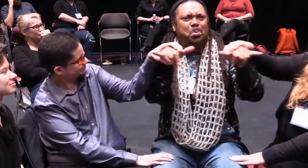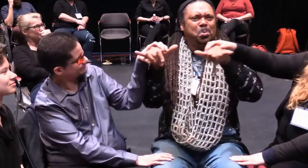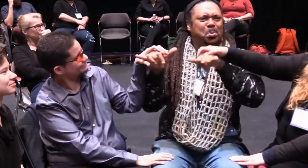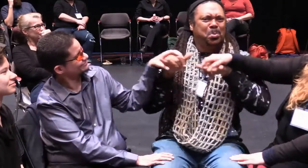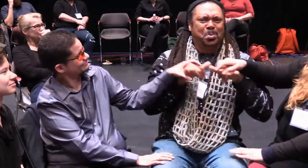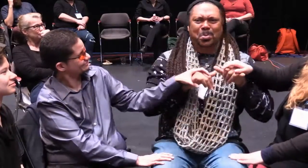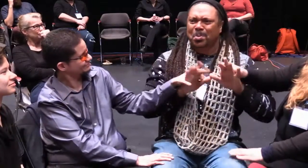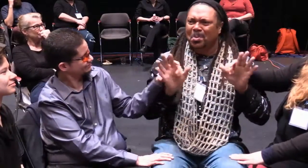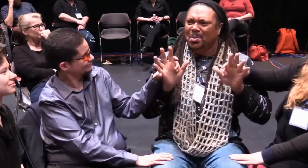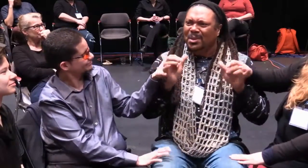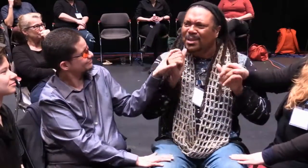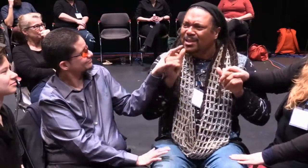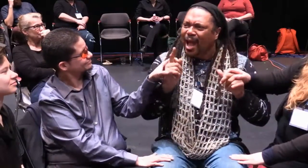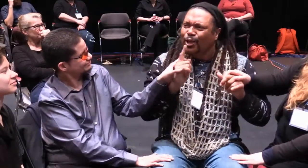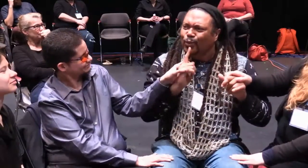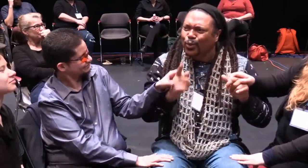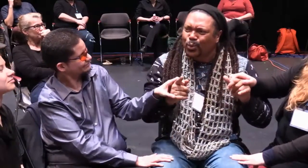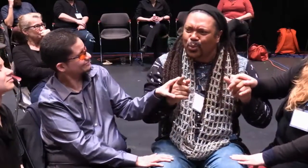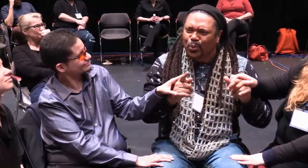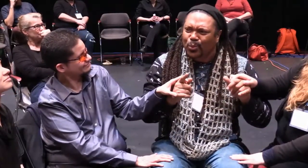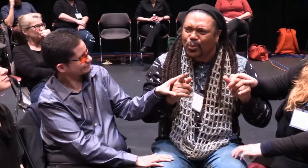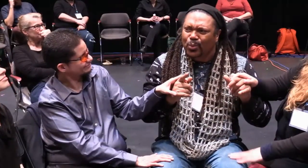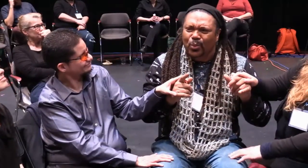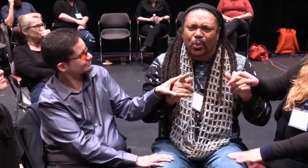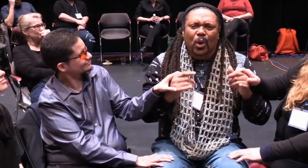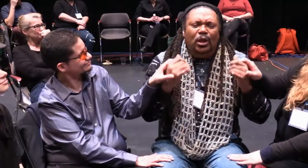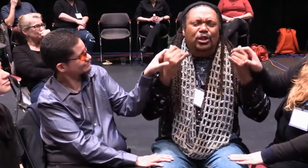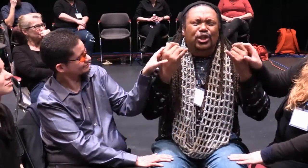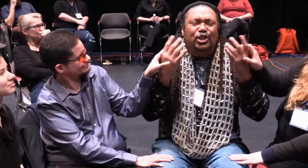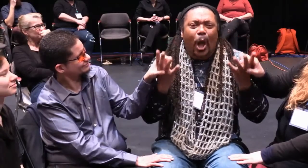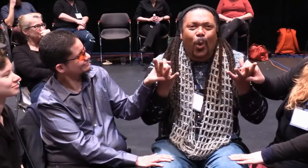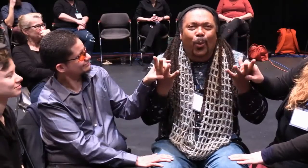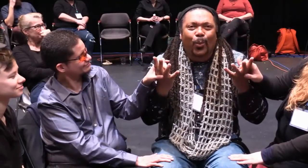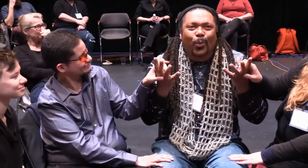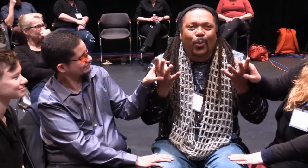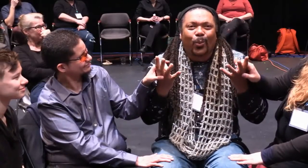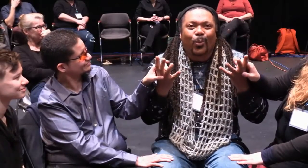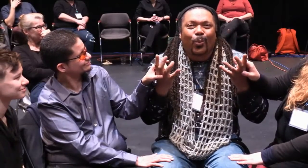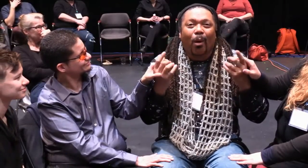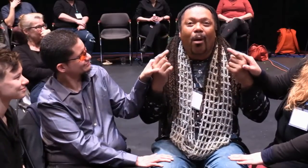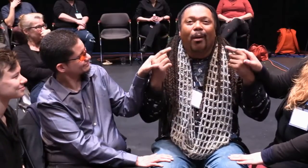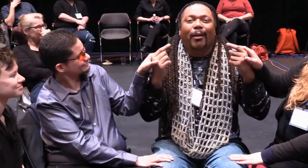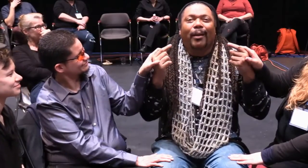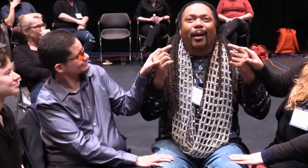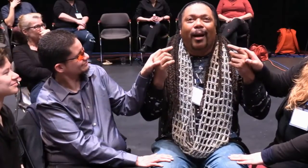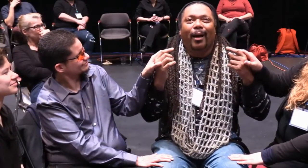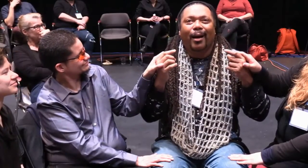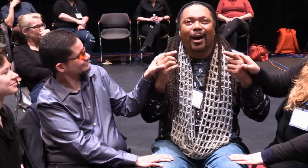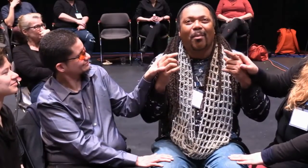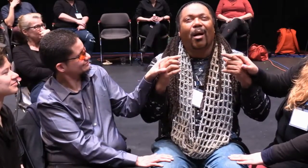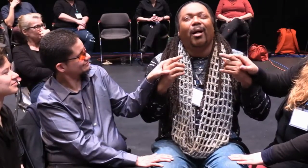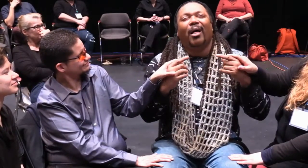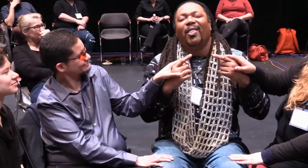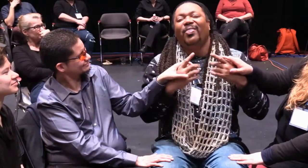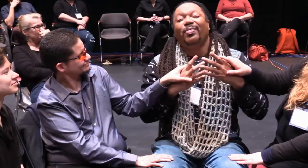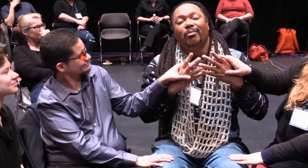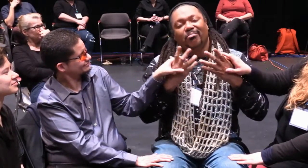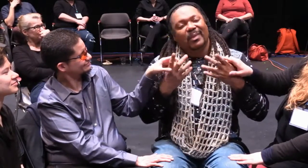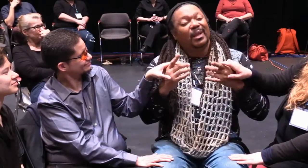the things that are being celebrated on that stage. The Asian identity, African American identity, Latinx identity is also on that stage but you're not saying it.